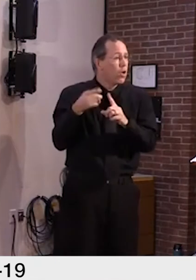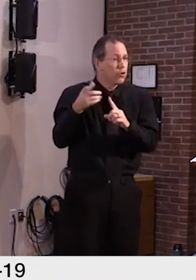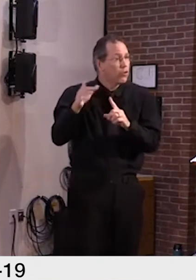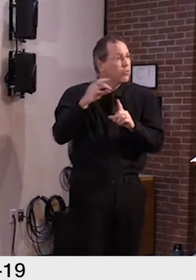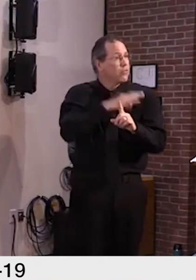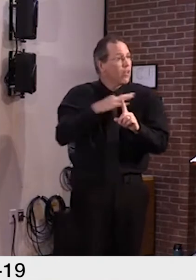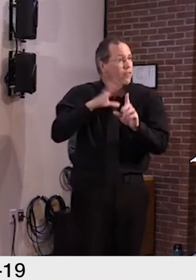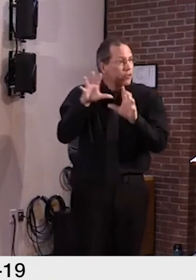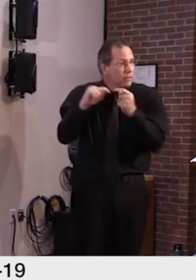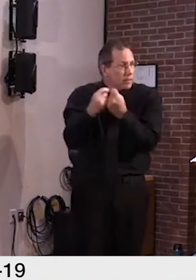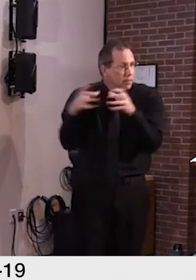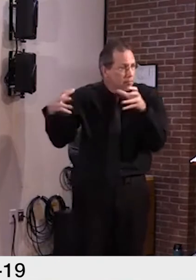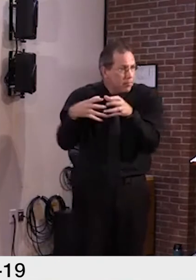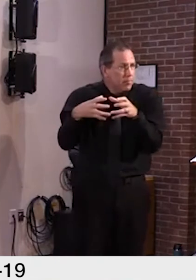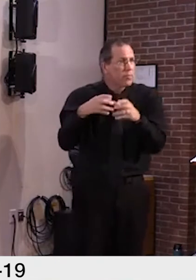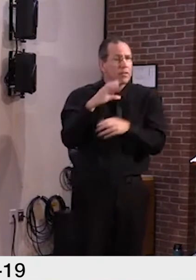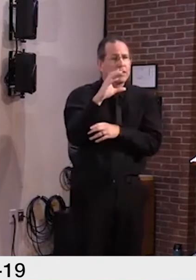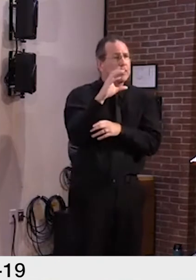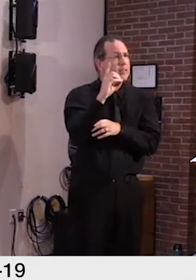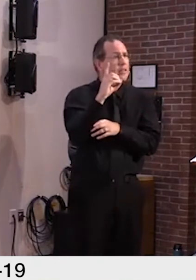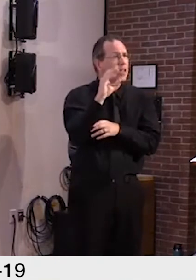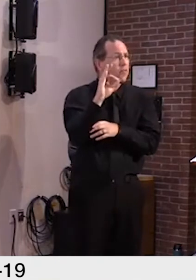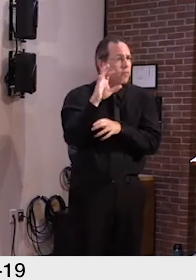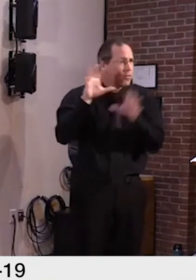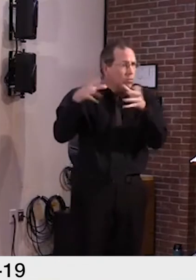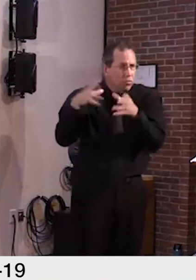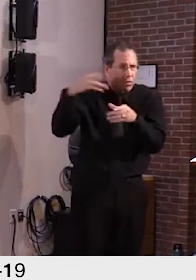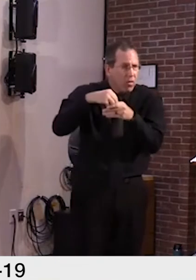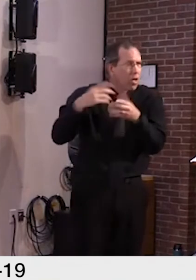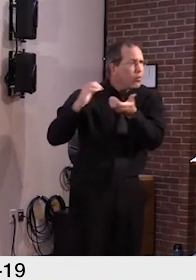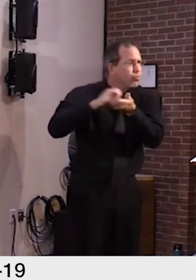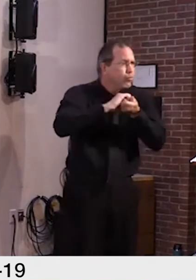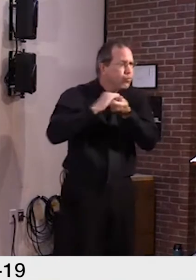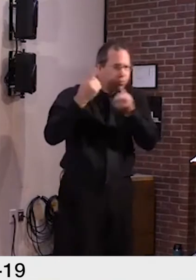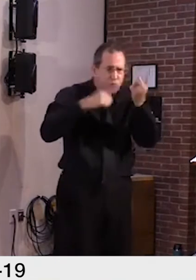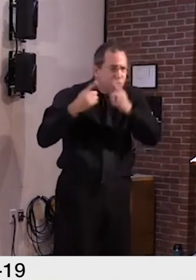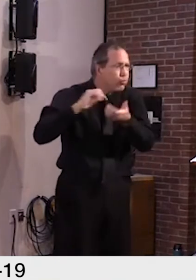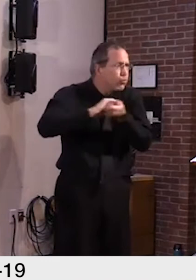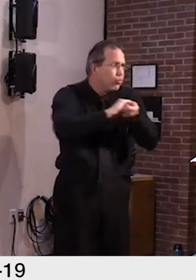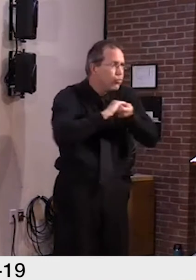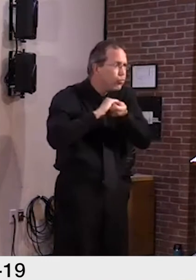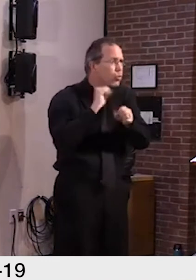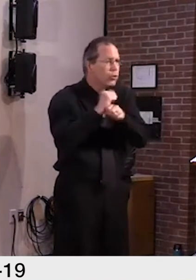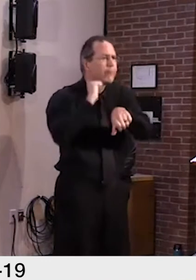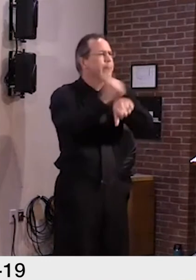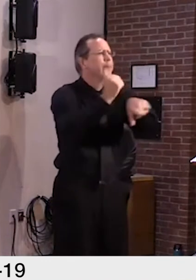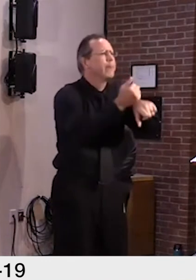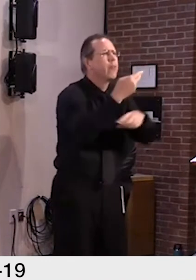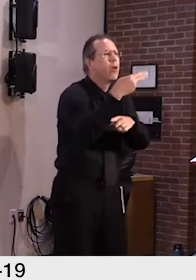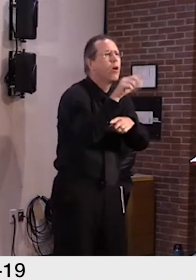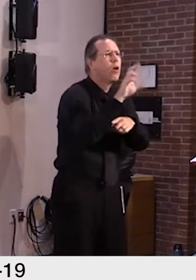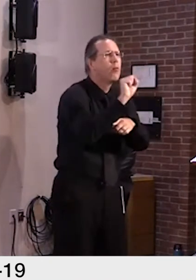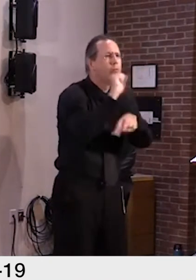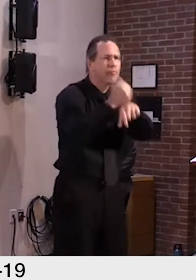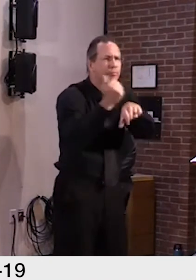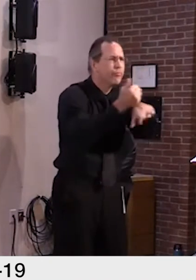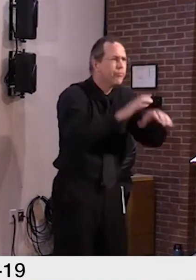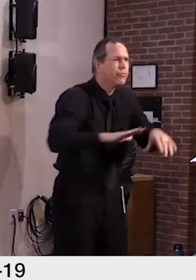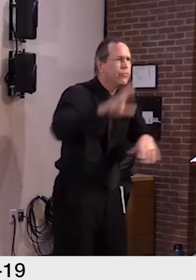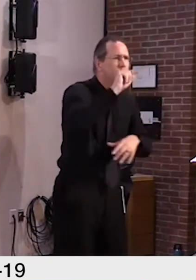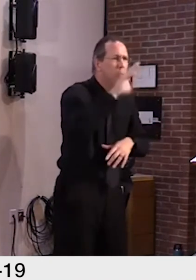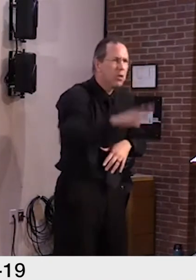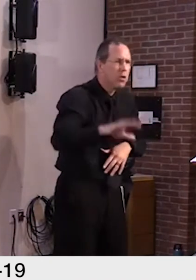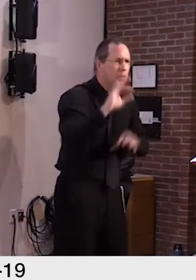have worked with communities across Vermont to expand and create quality child care hubs. And this work has been essential